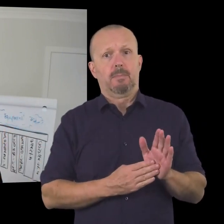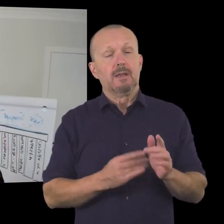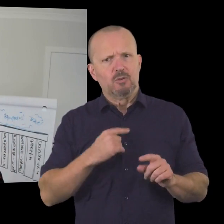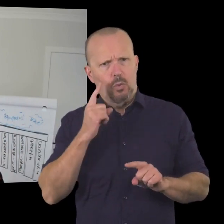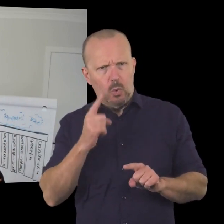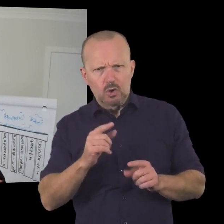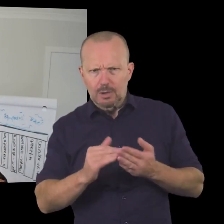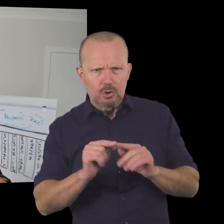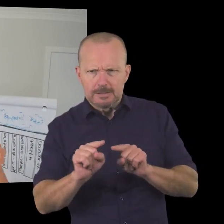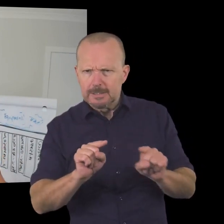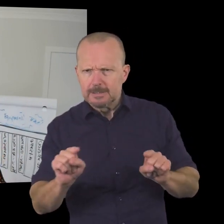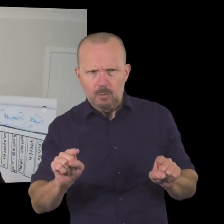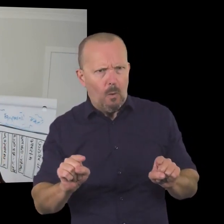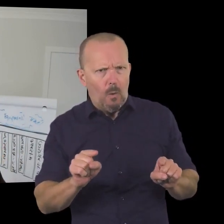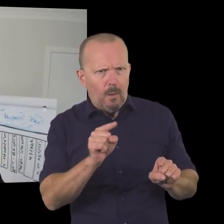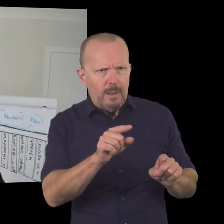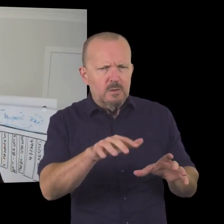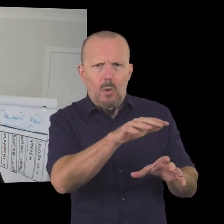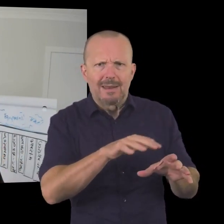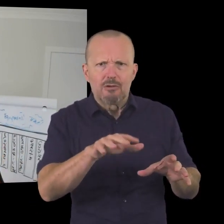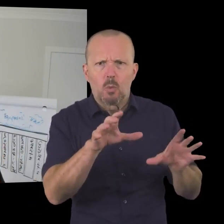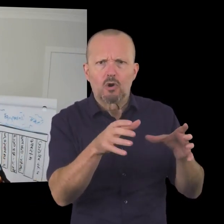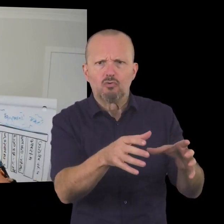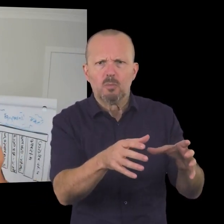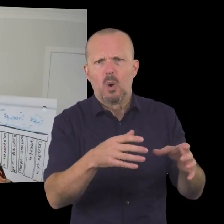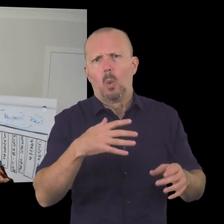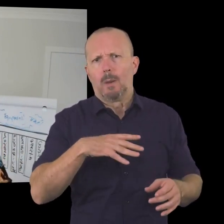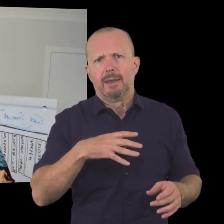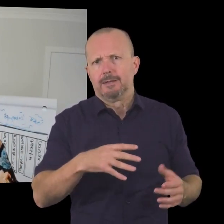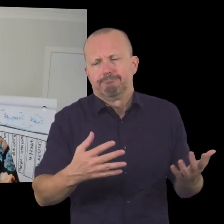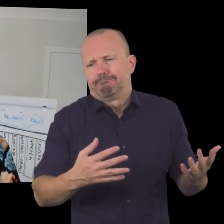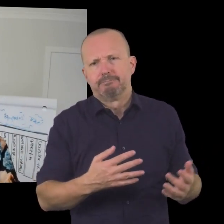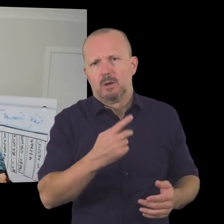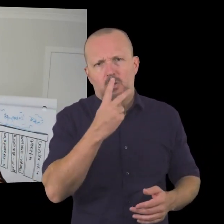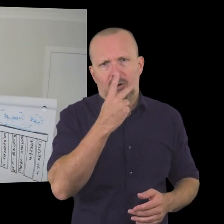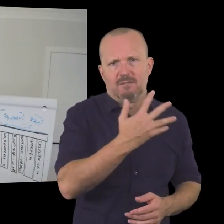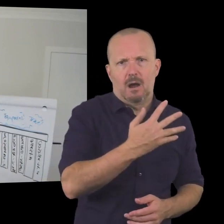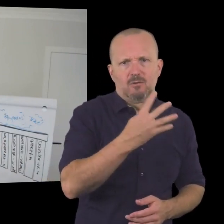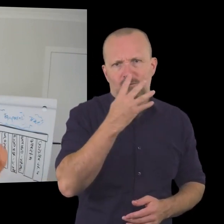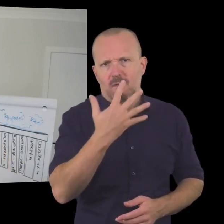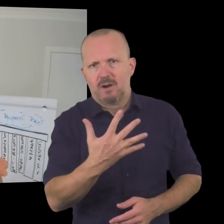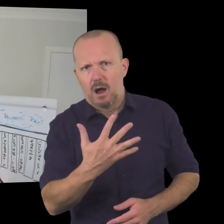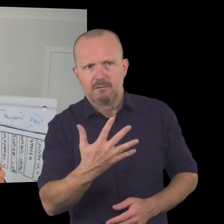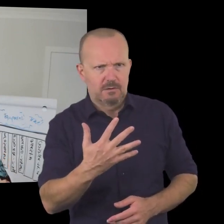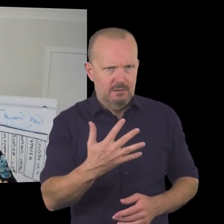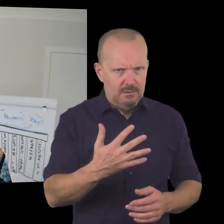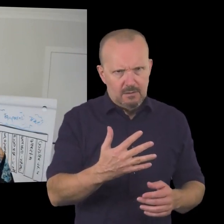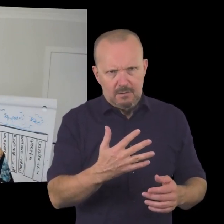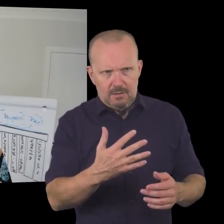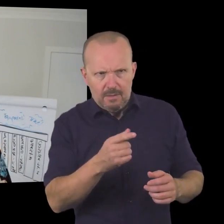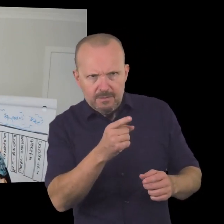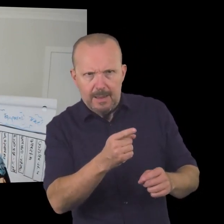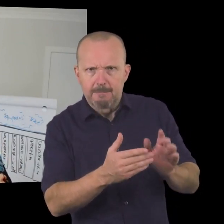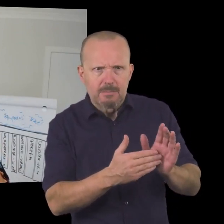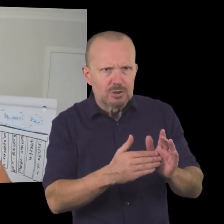looked at your community and thought you know there's a gap uh for women aged 25 to 45 let's use the same target market to get together and have a bit of